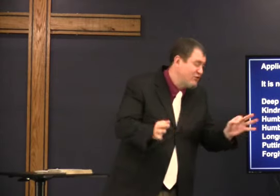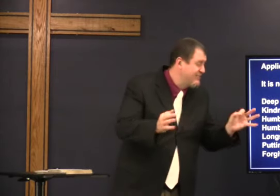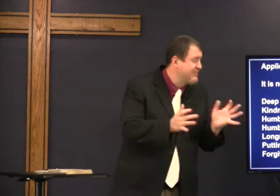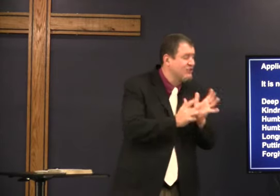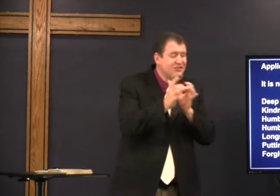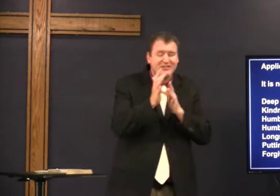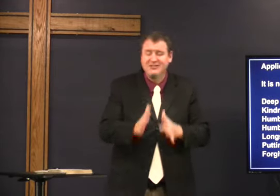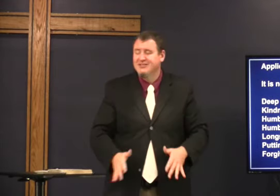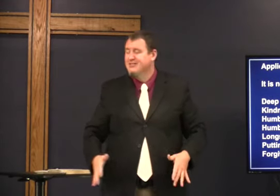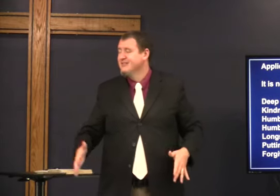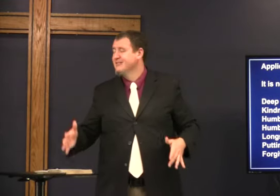free